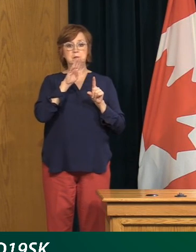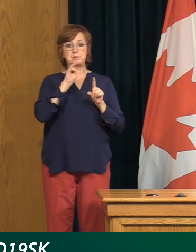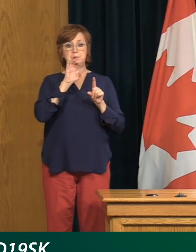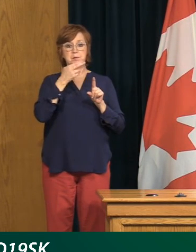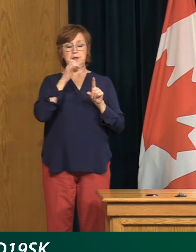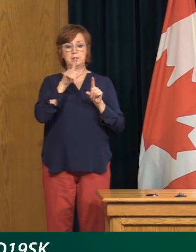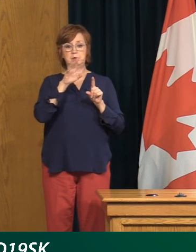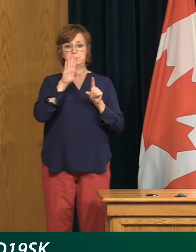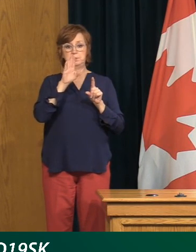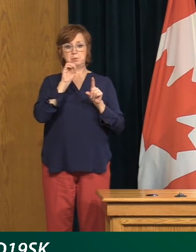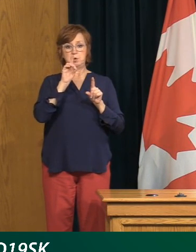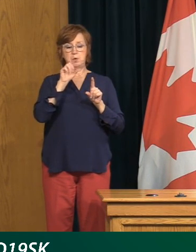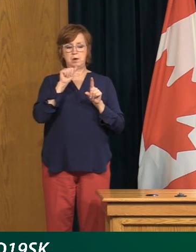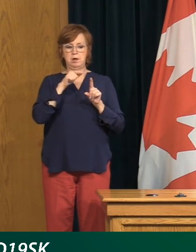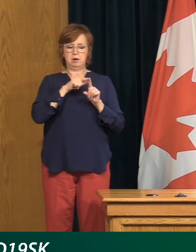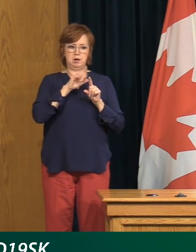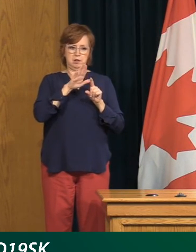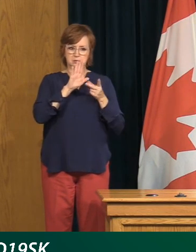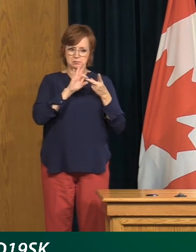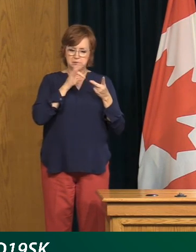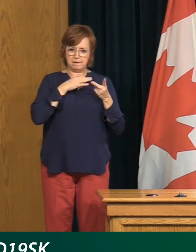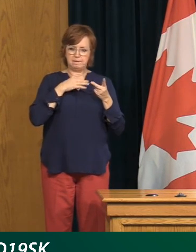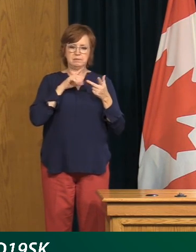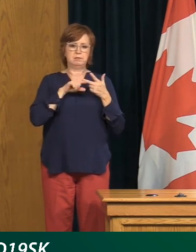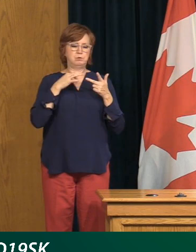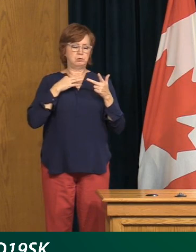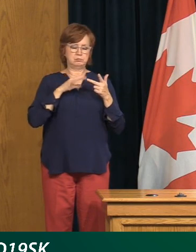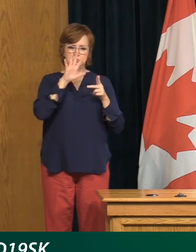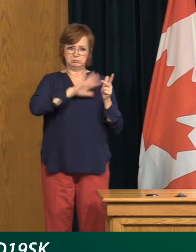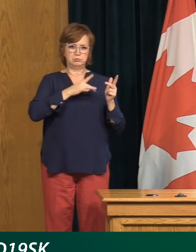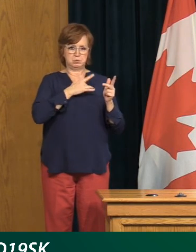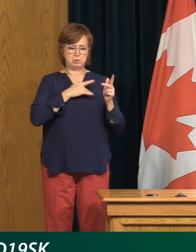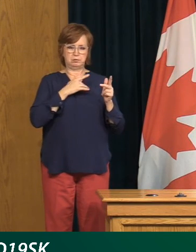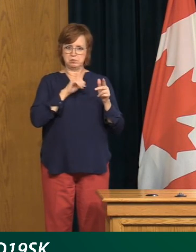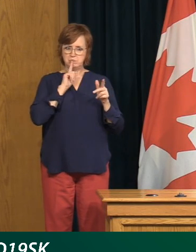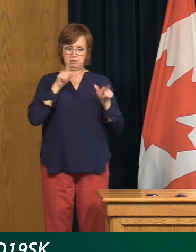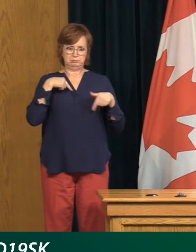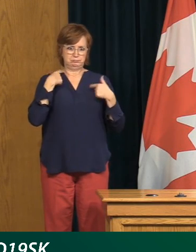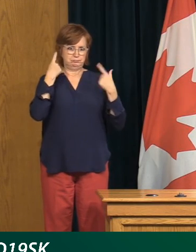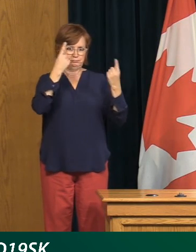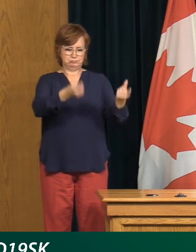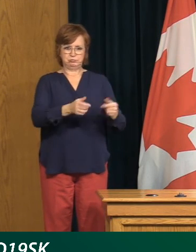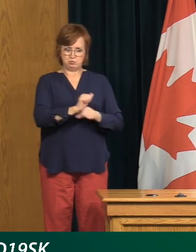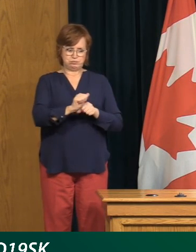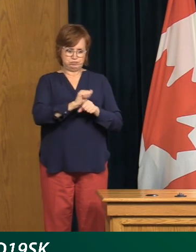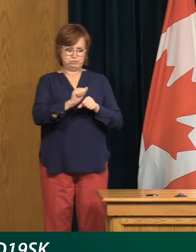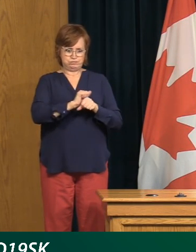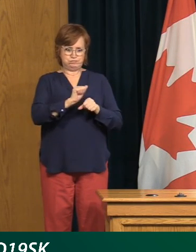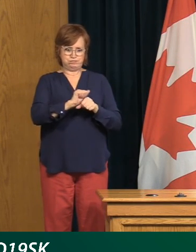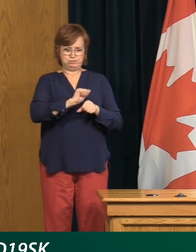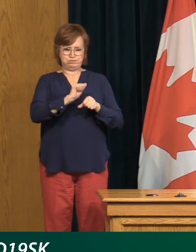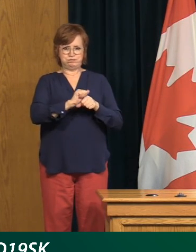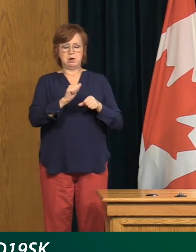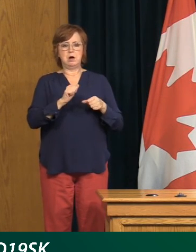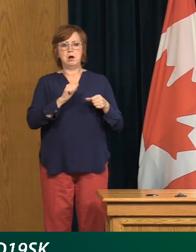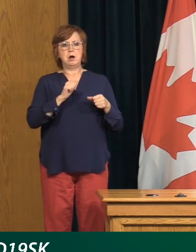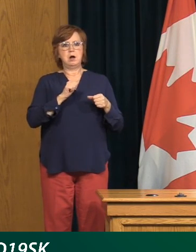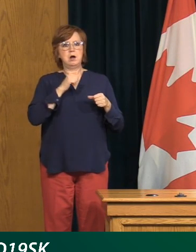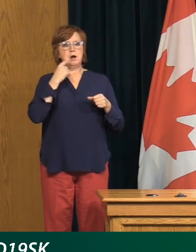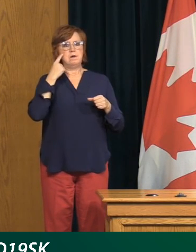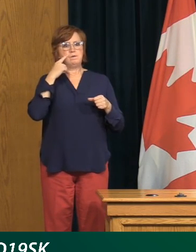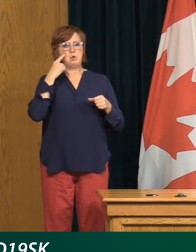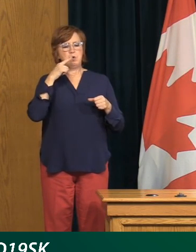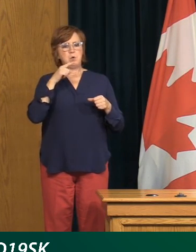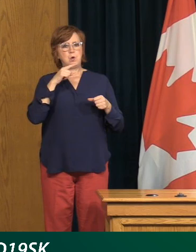Boda, and the entire staff and volunteers throughout Saskatchewan have been working extremely hard for many months to make this,